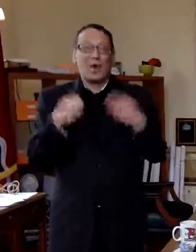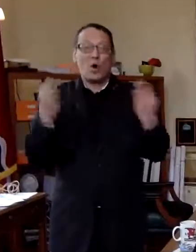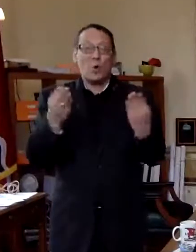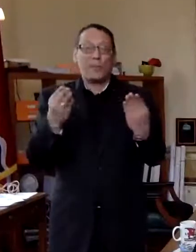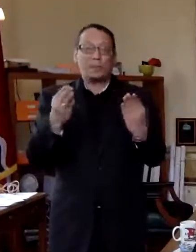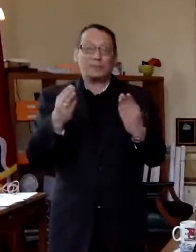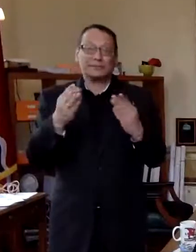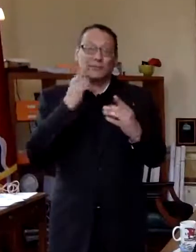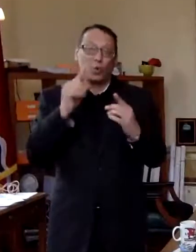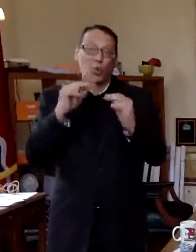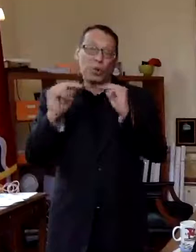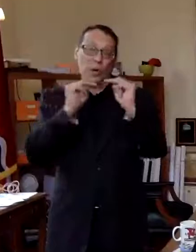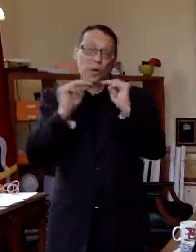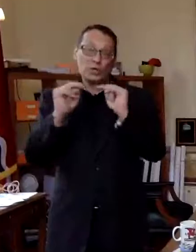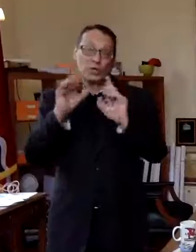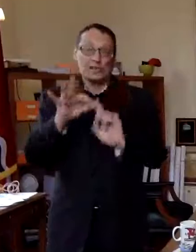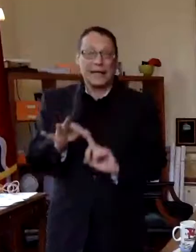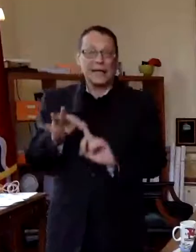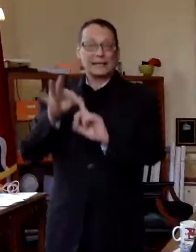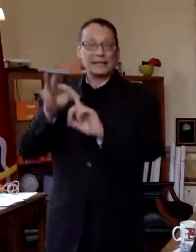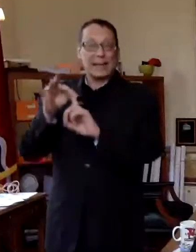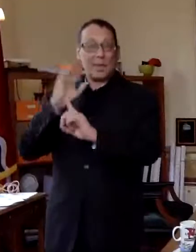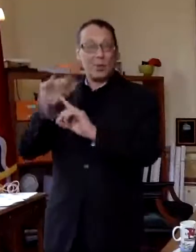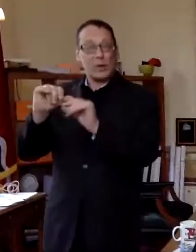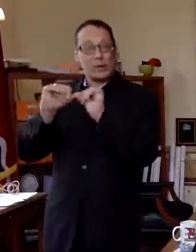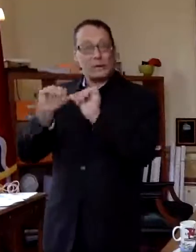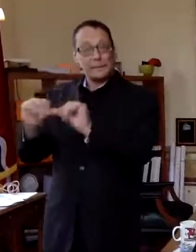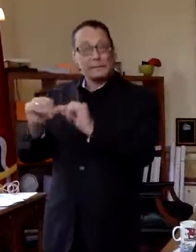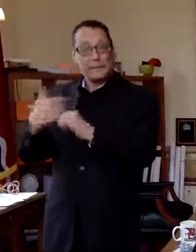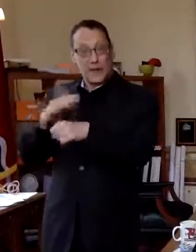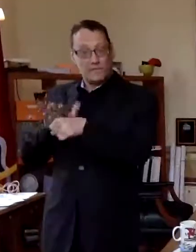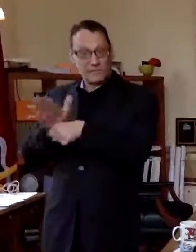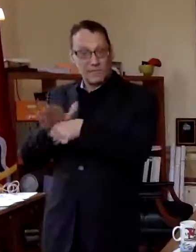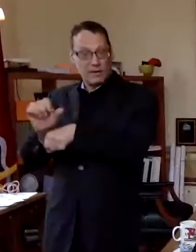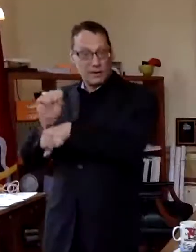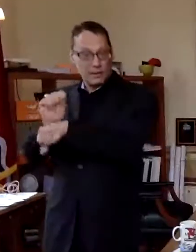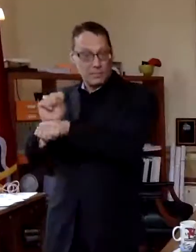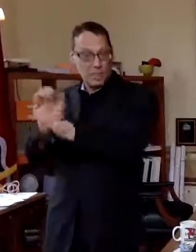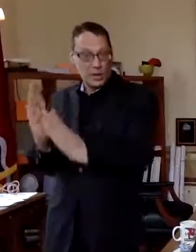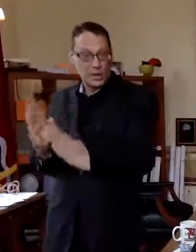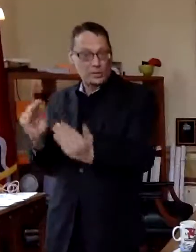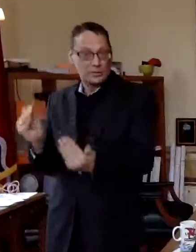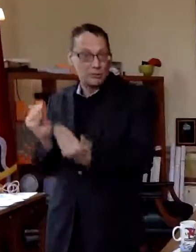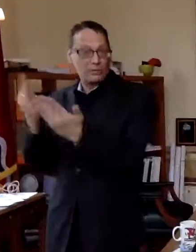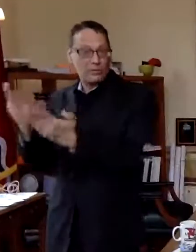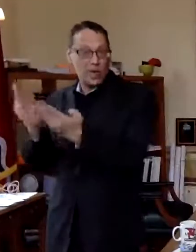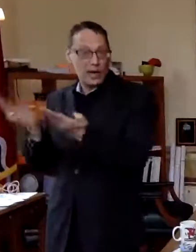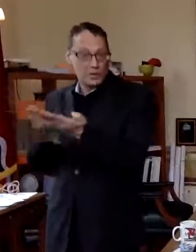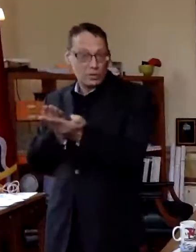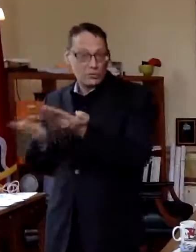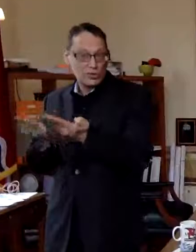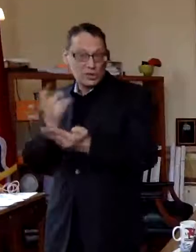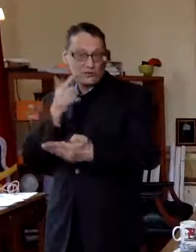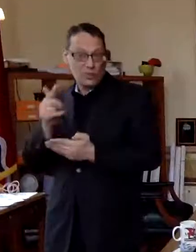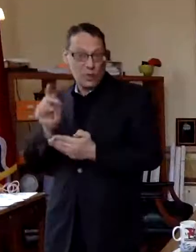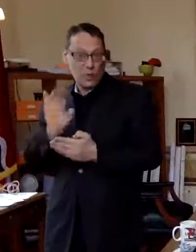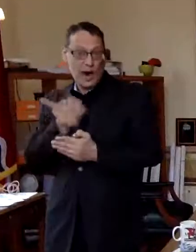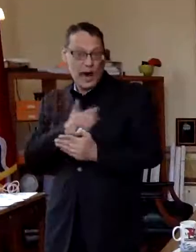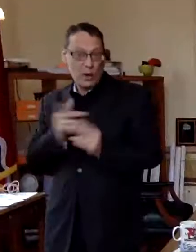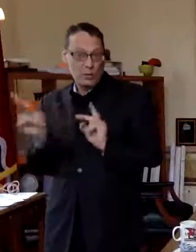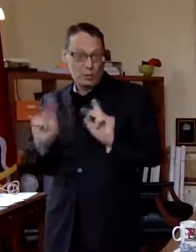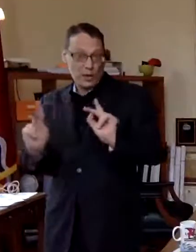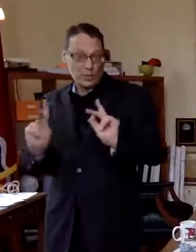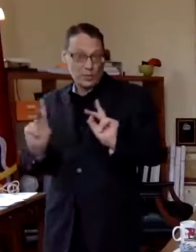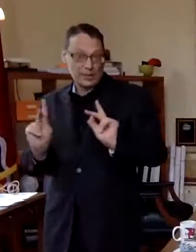caveat that we're going to try to continue to have enough employees to provide services for our residents i mean this is